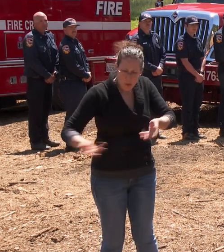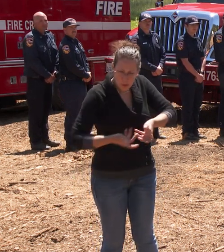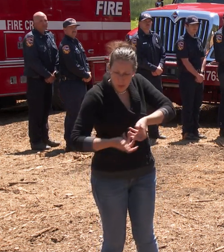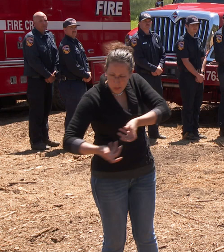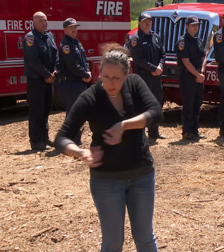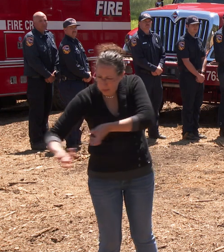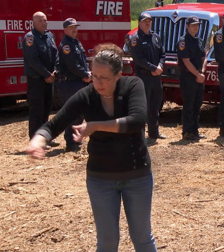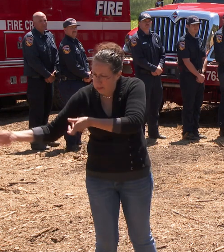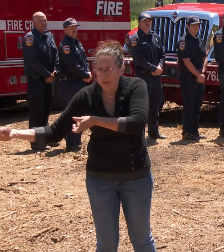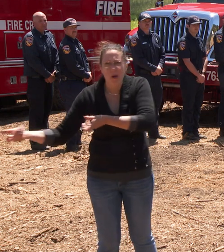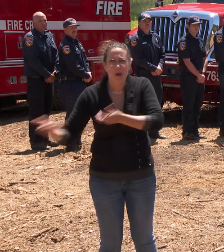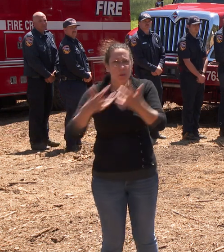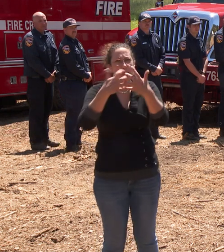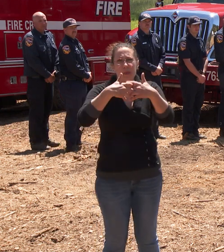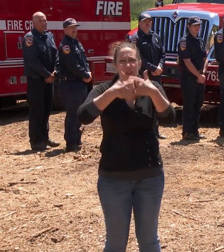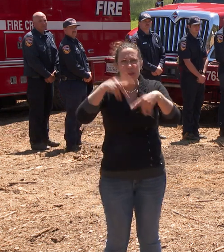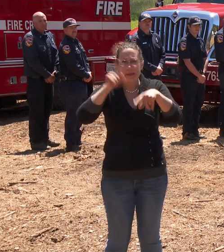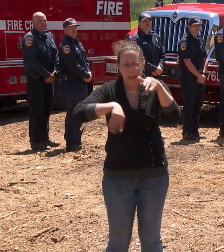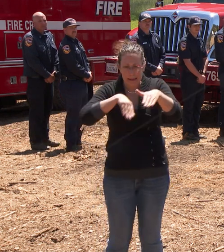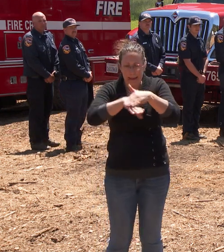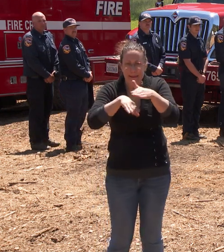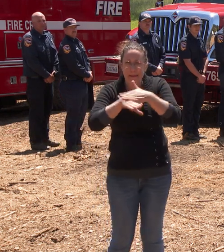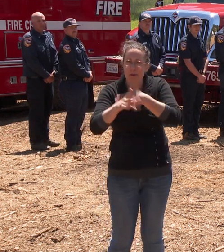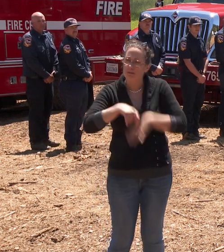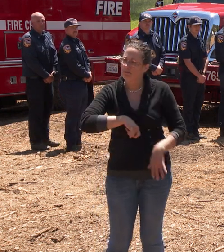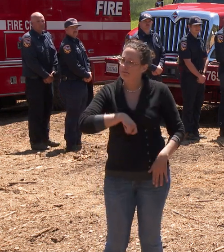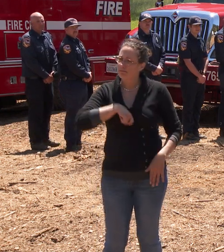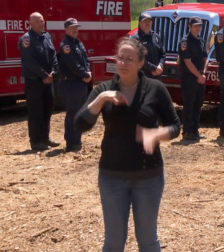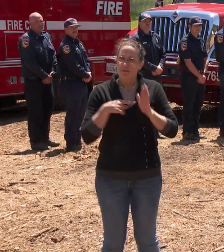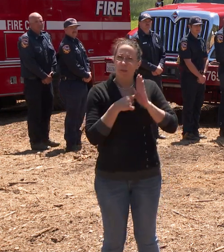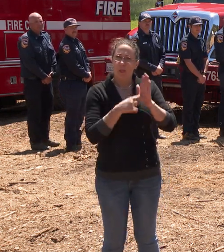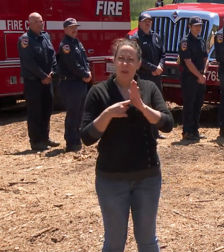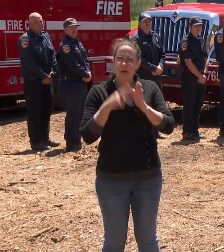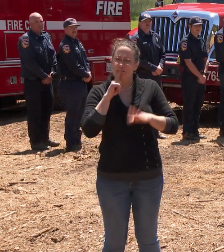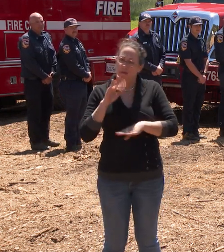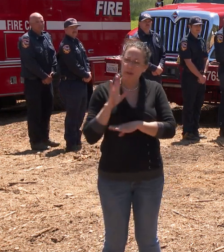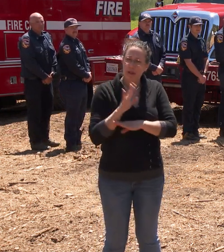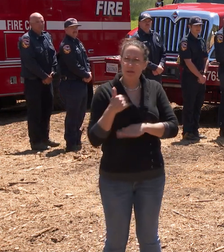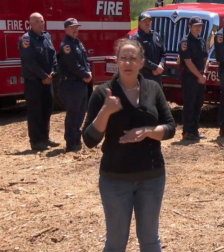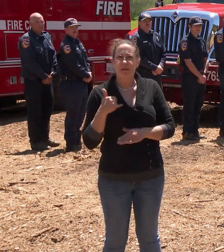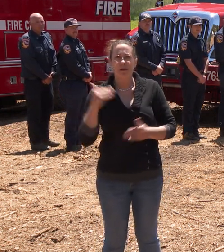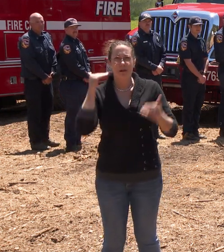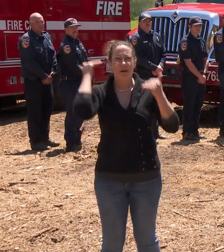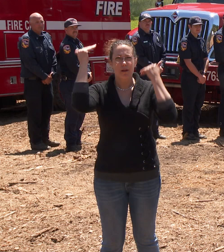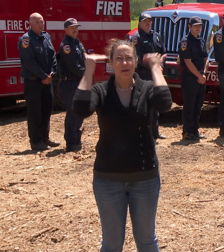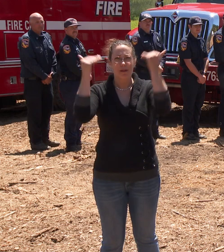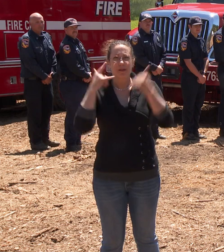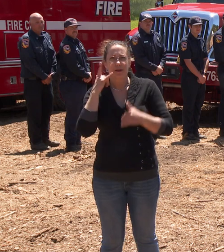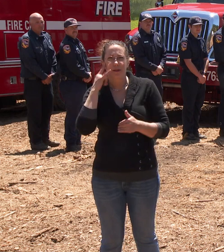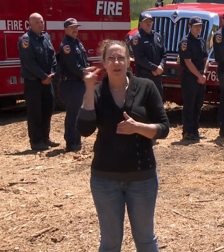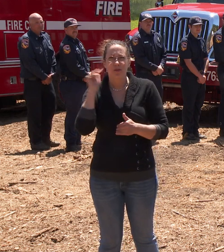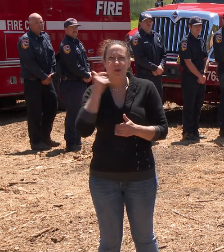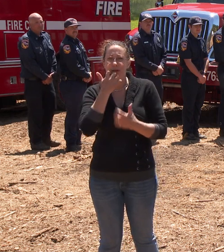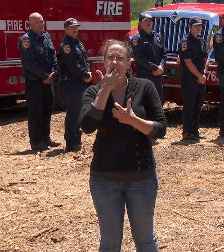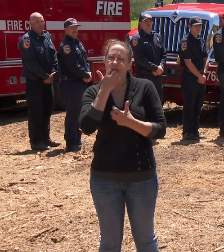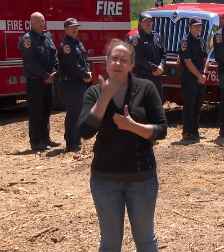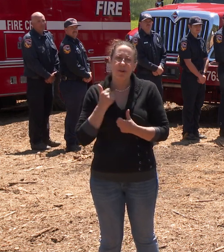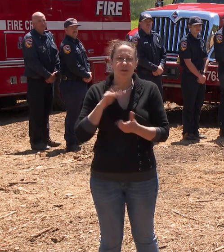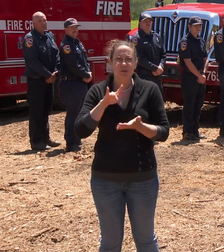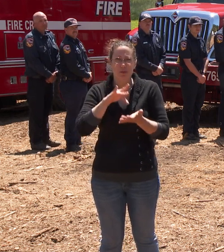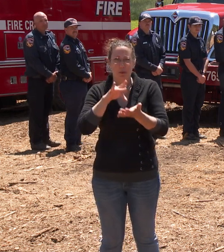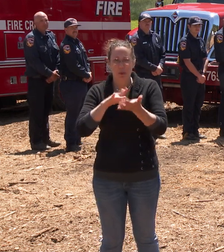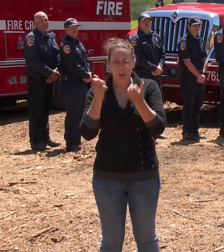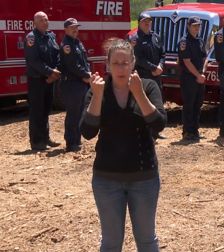can't access. And so I'm proud to highlight the dedication of the young adults in the California Conservation Corps, many of whom